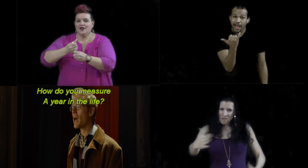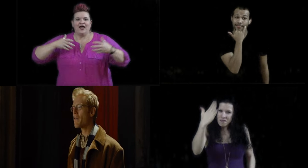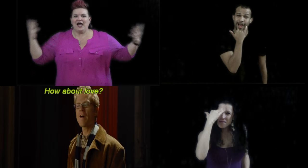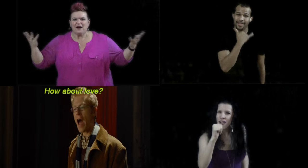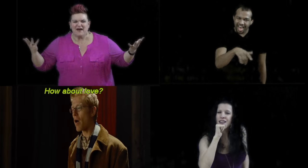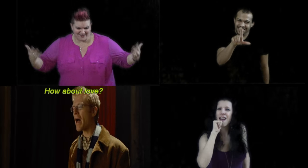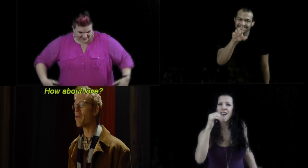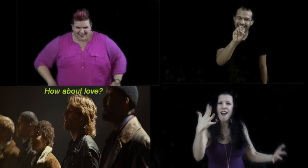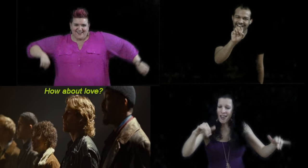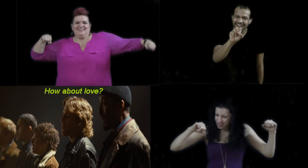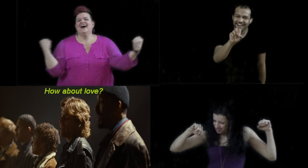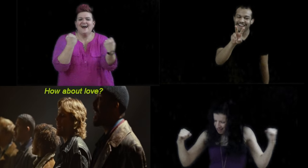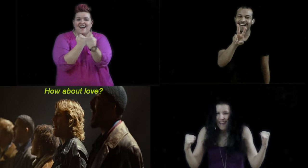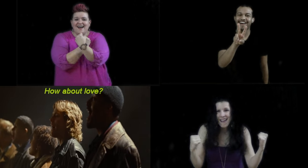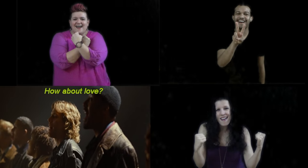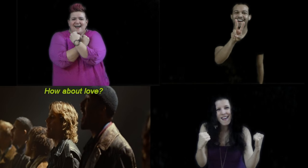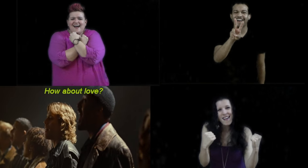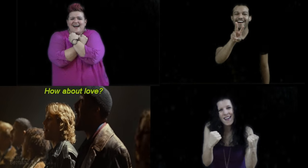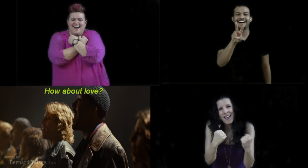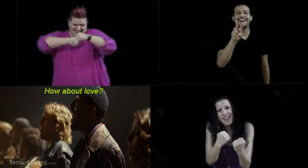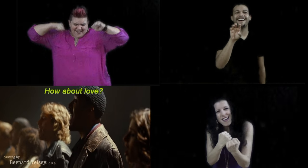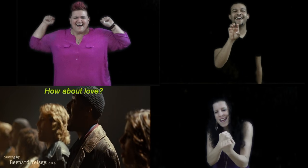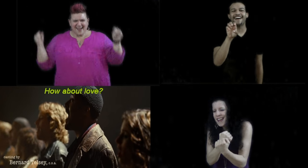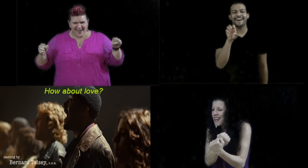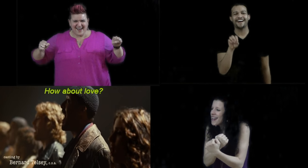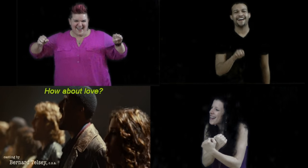life? How about love?